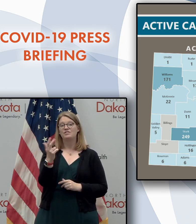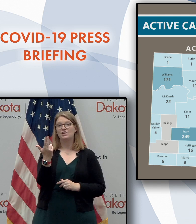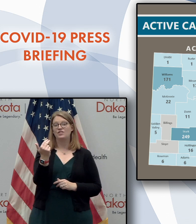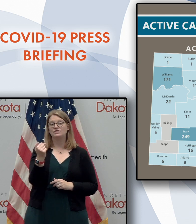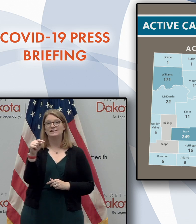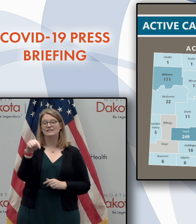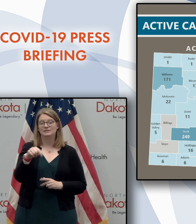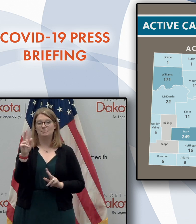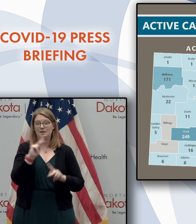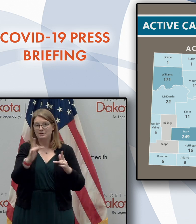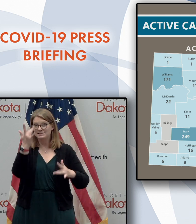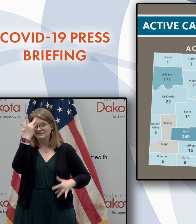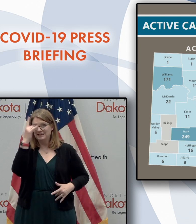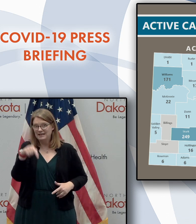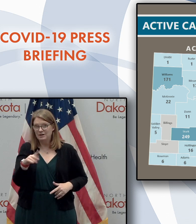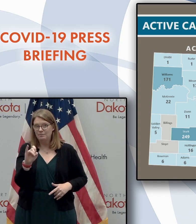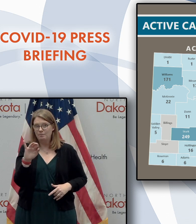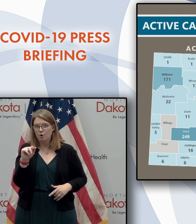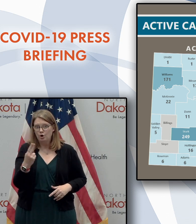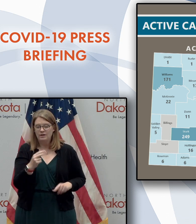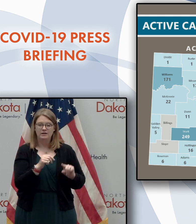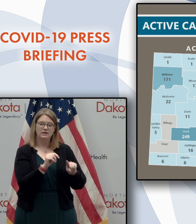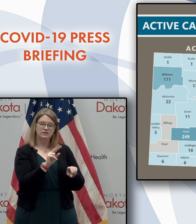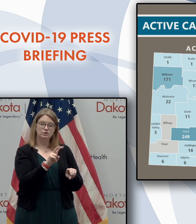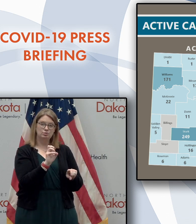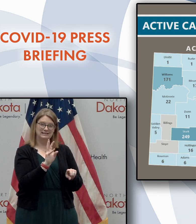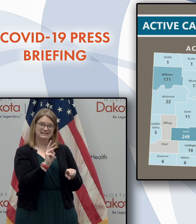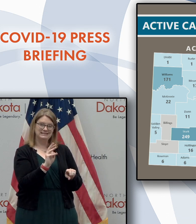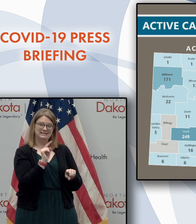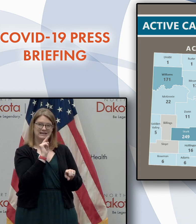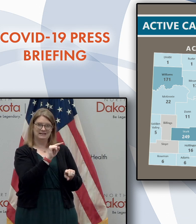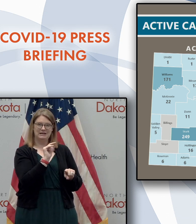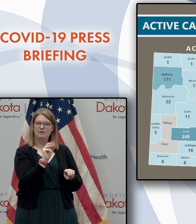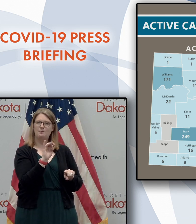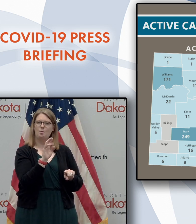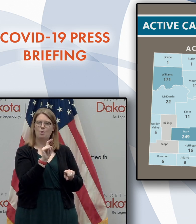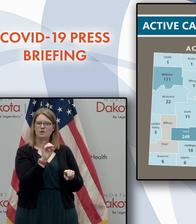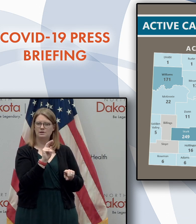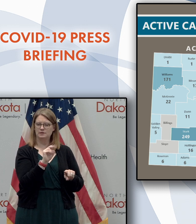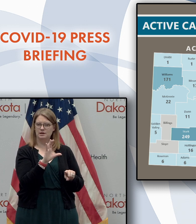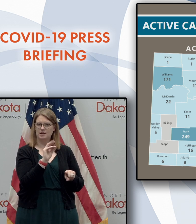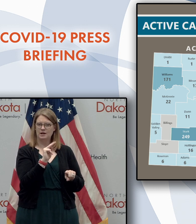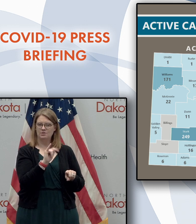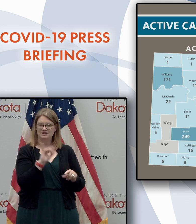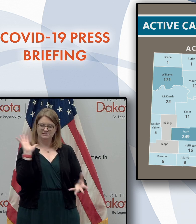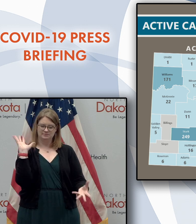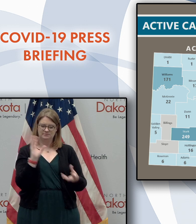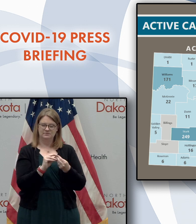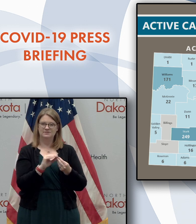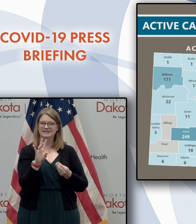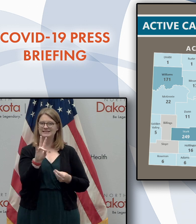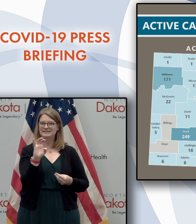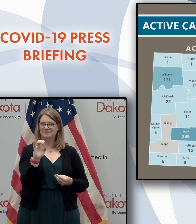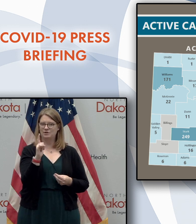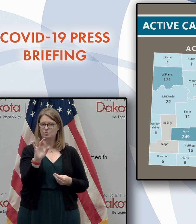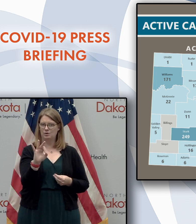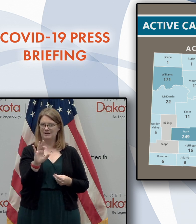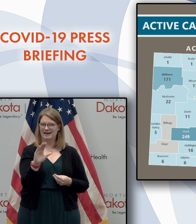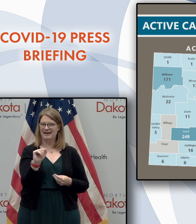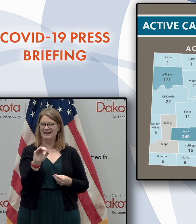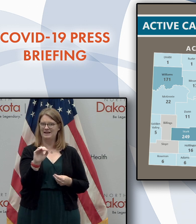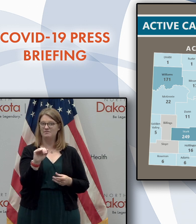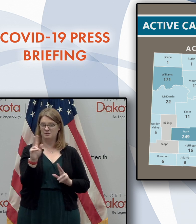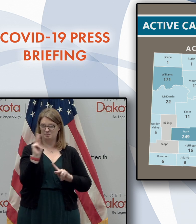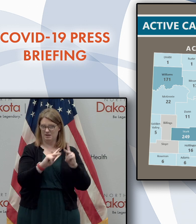cases in Burley, 216 active cases found in Morton County for a combined 729 active